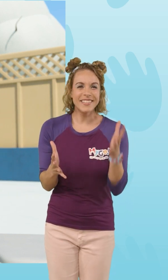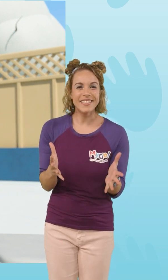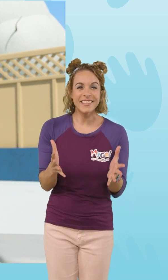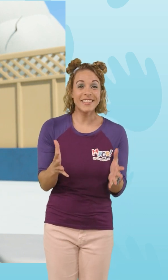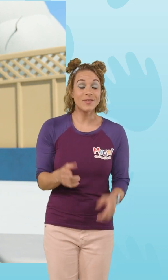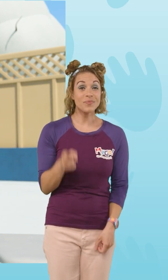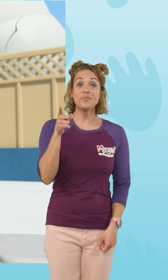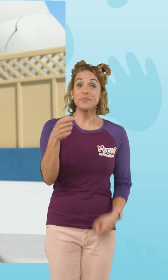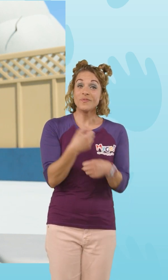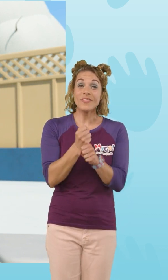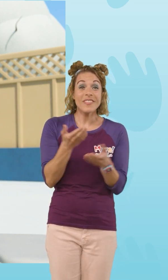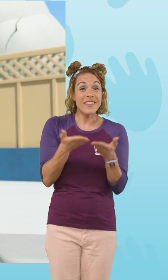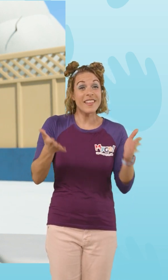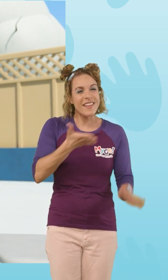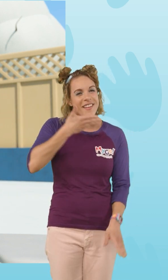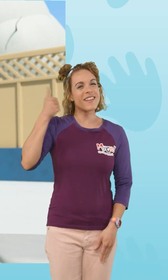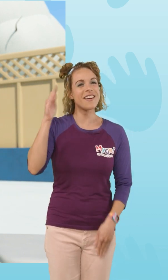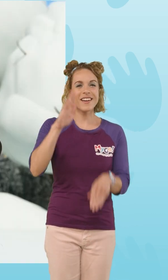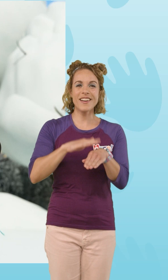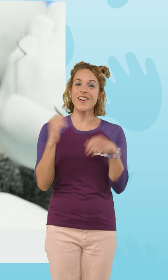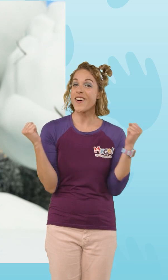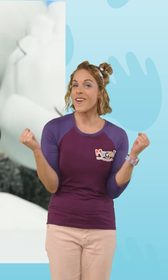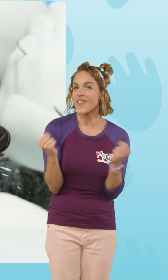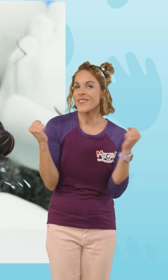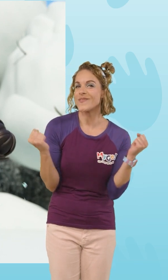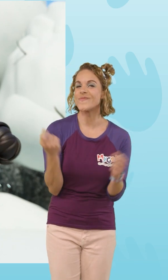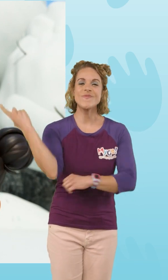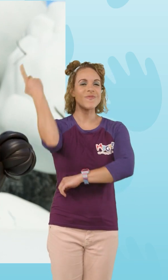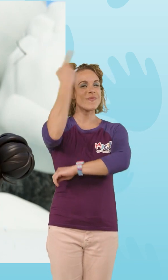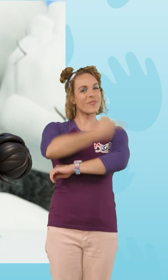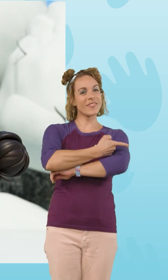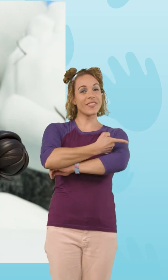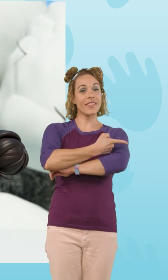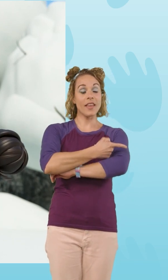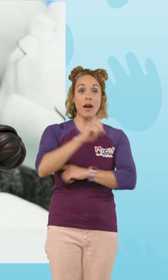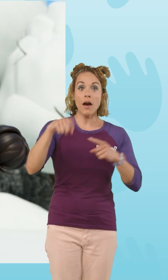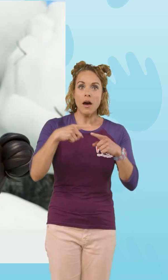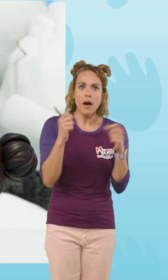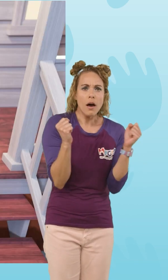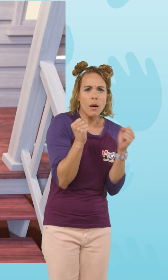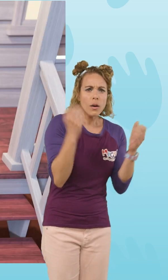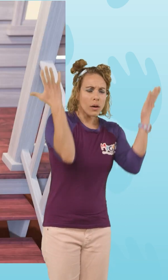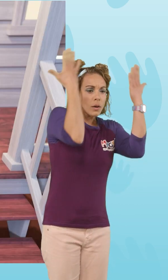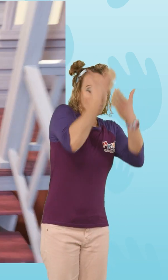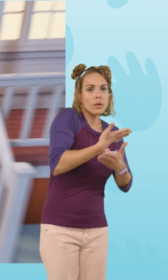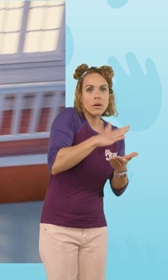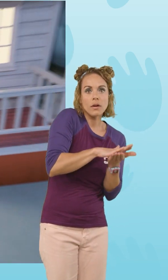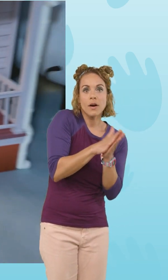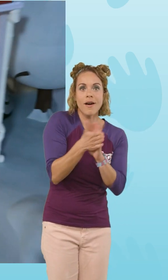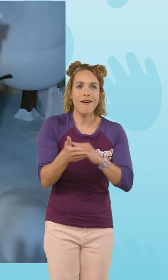say She makes things all better on a winter day When it's cold and fog she makes